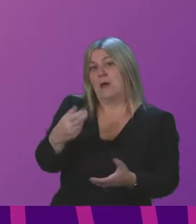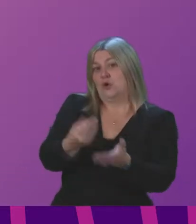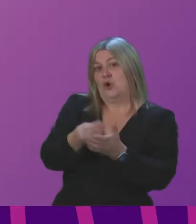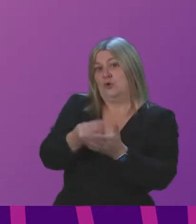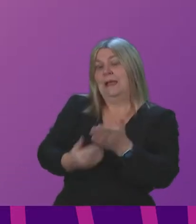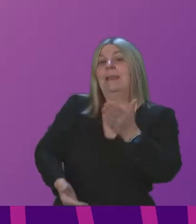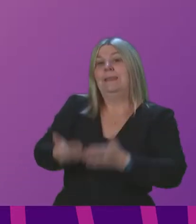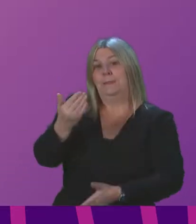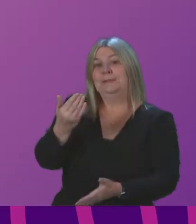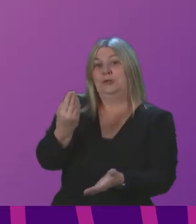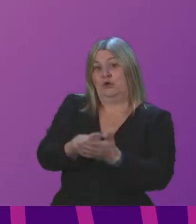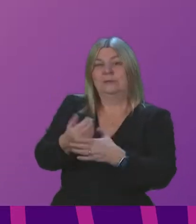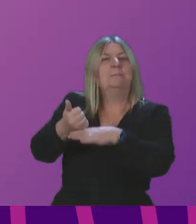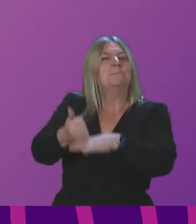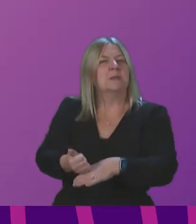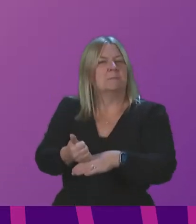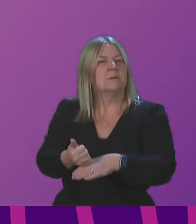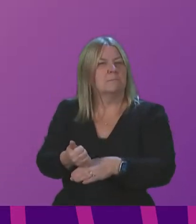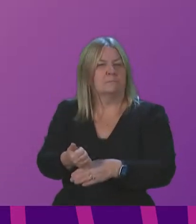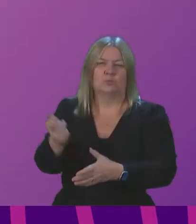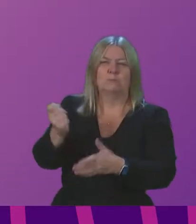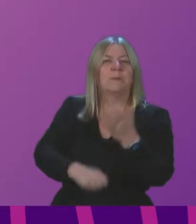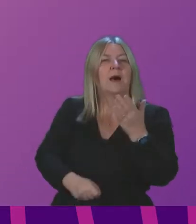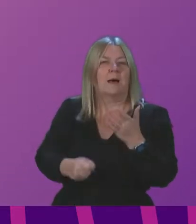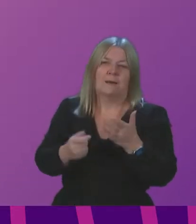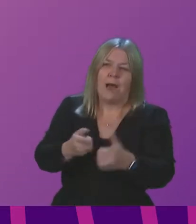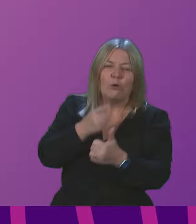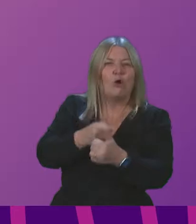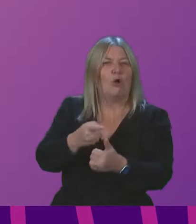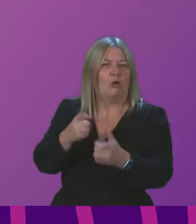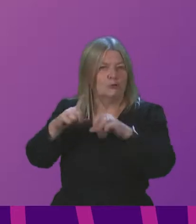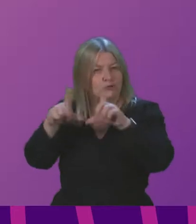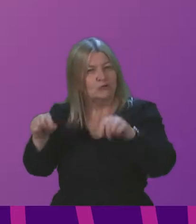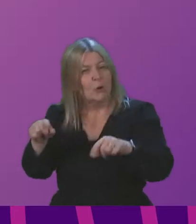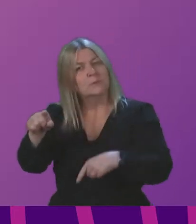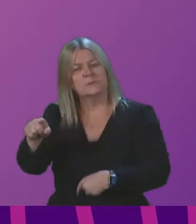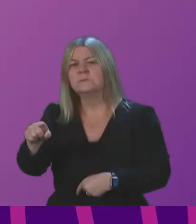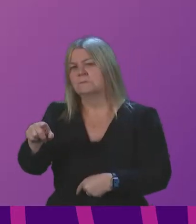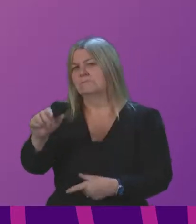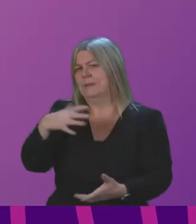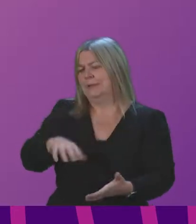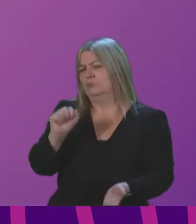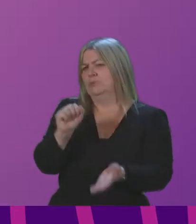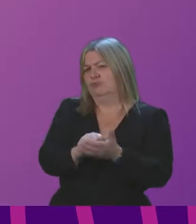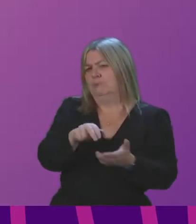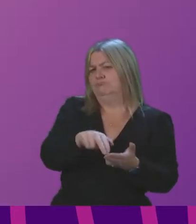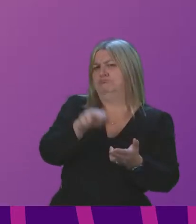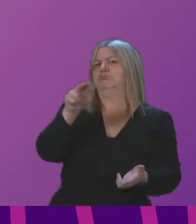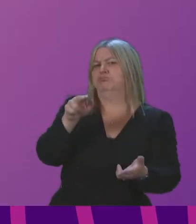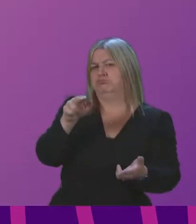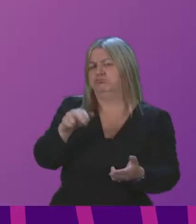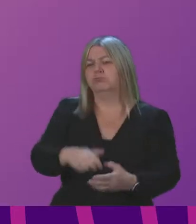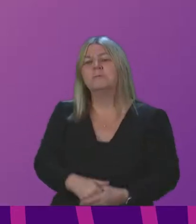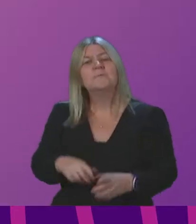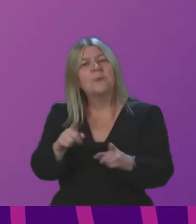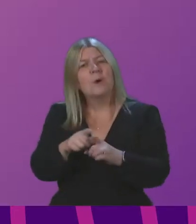introduced but in order for it to continue to have an impact, we must ensure it keeps up with inflation. I would also like to see mandatory unit calorie